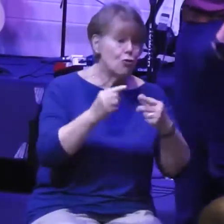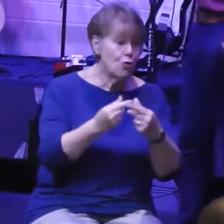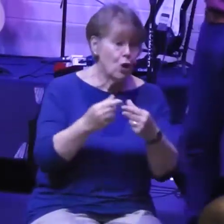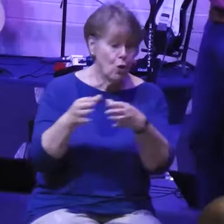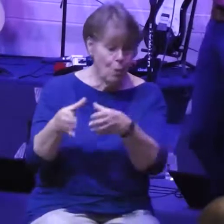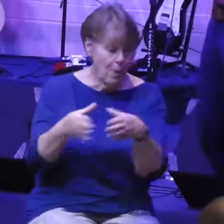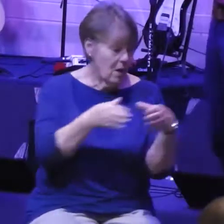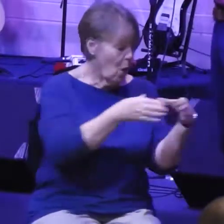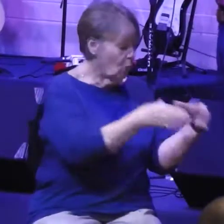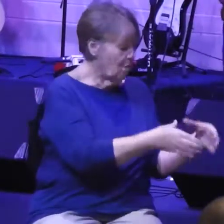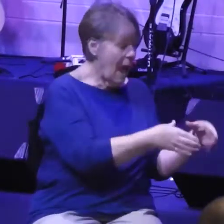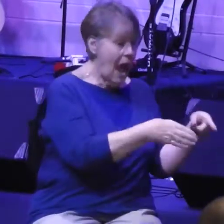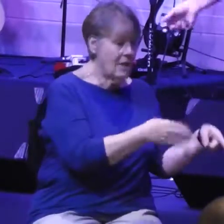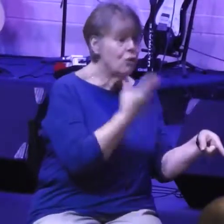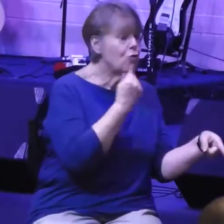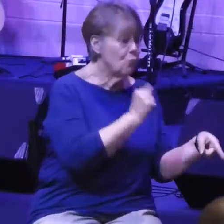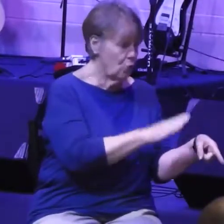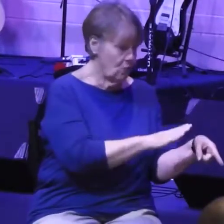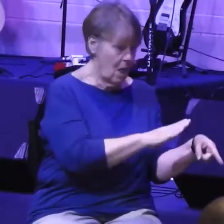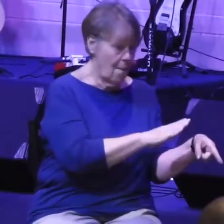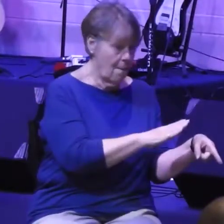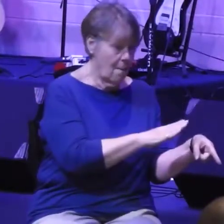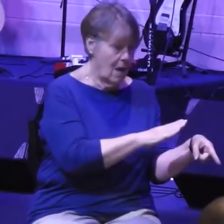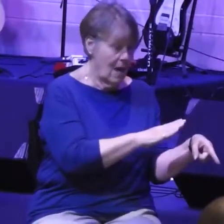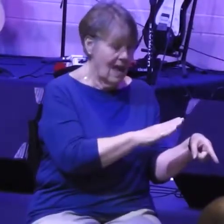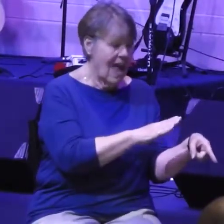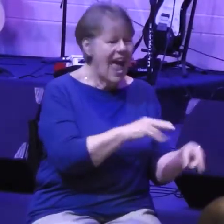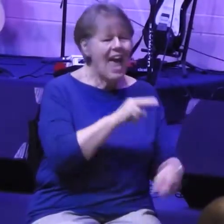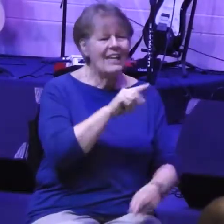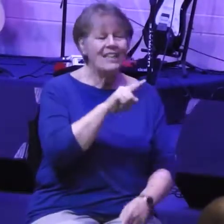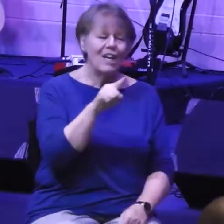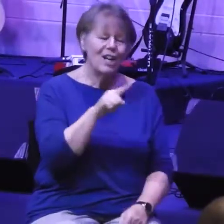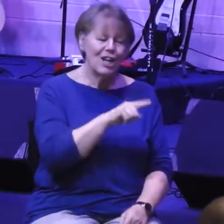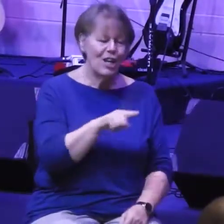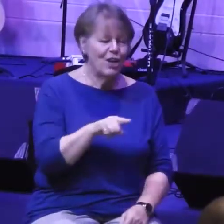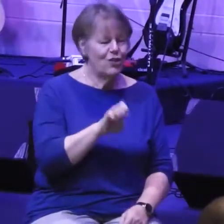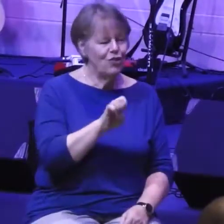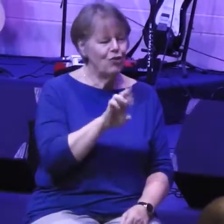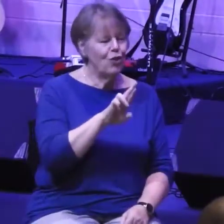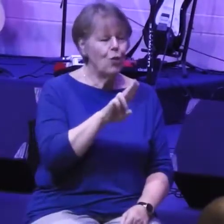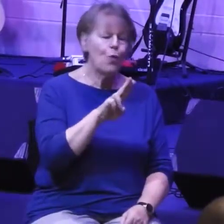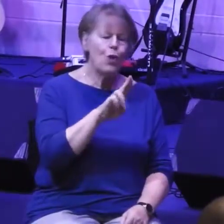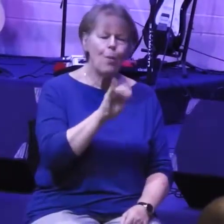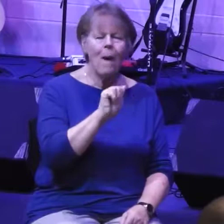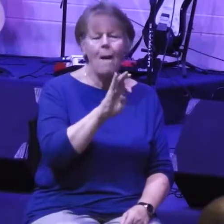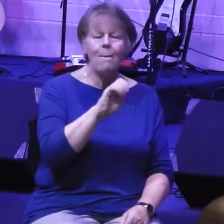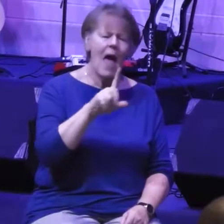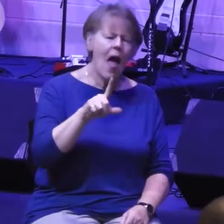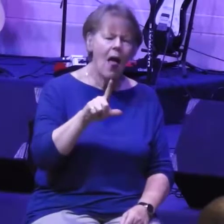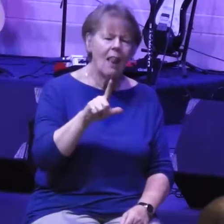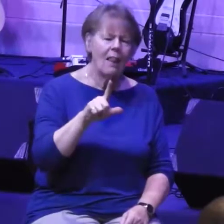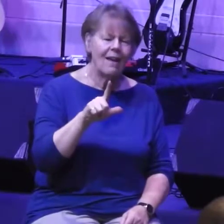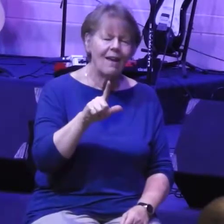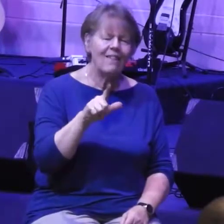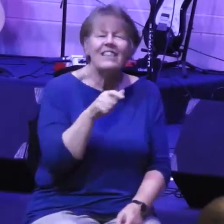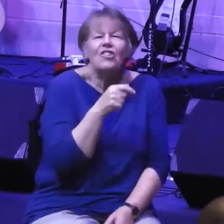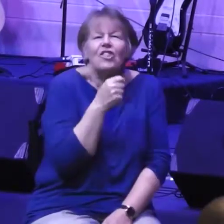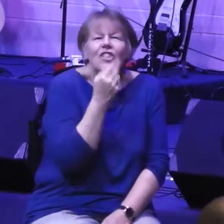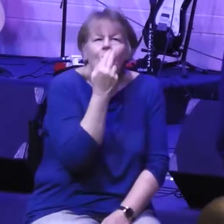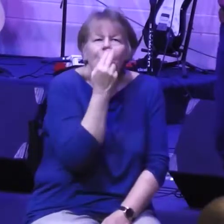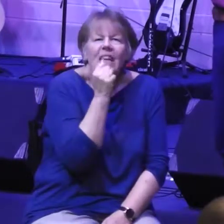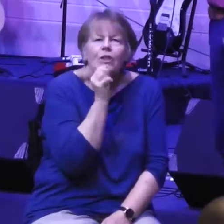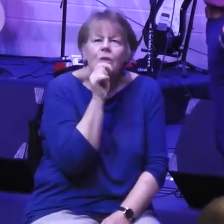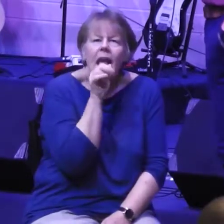named Zerubbabel, I just like, I just, I want to say that word often, Zerubbabel.